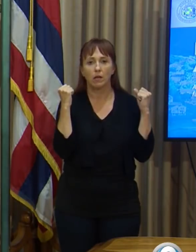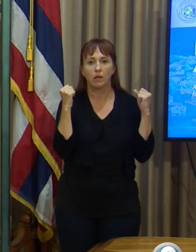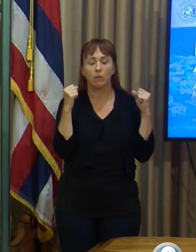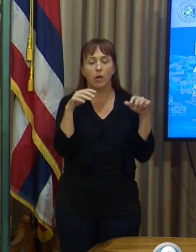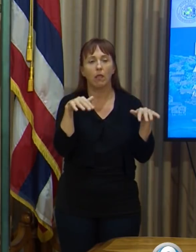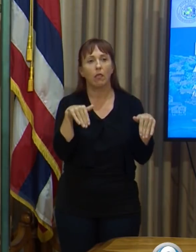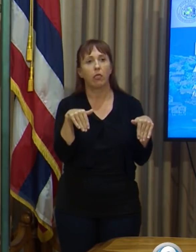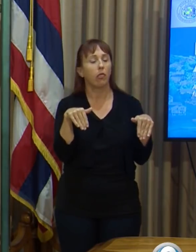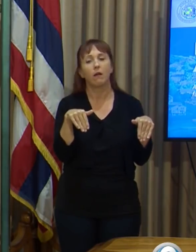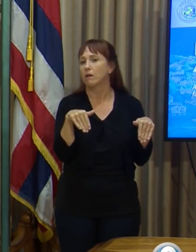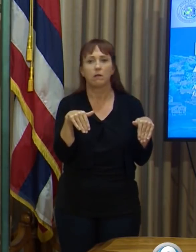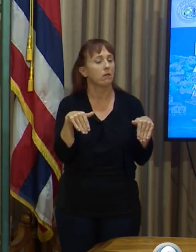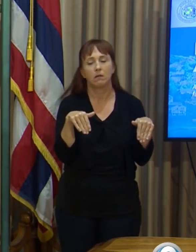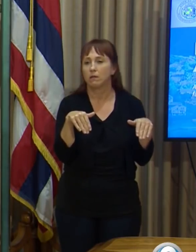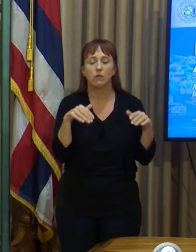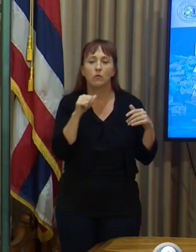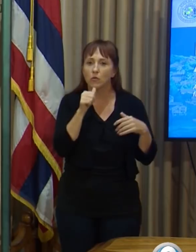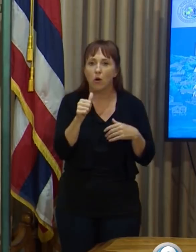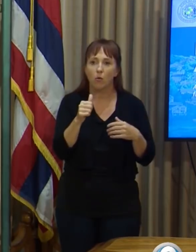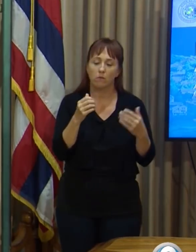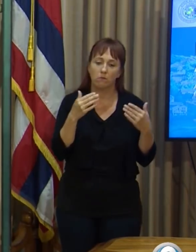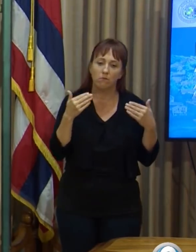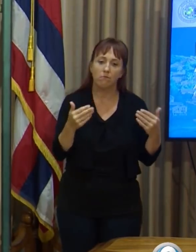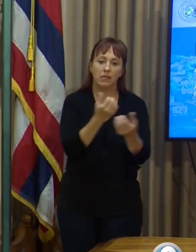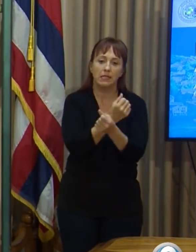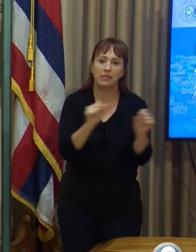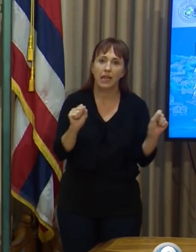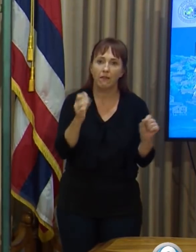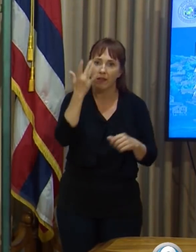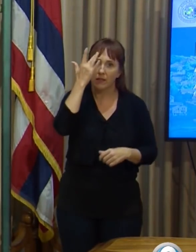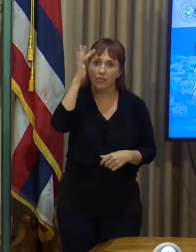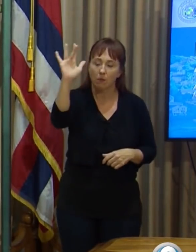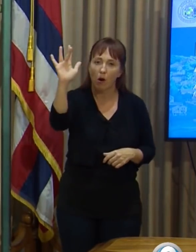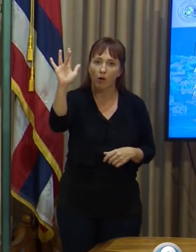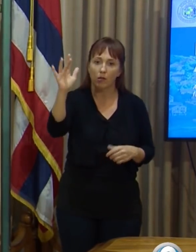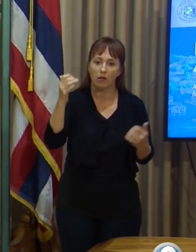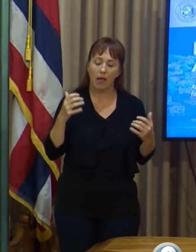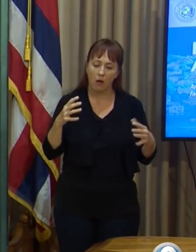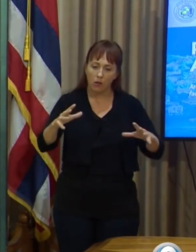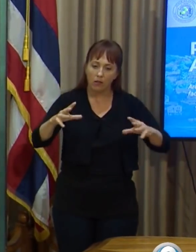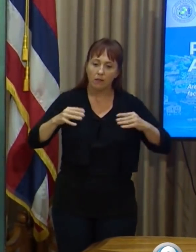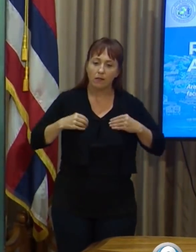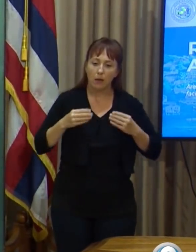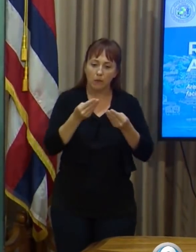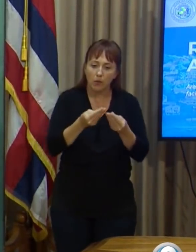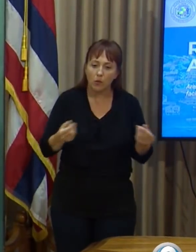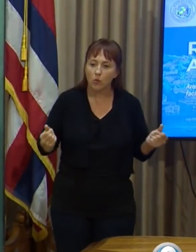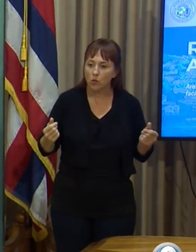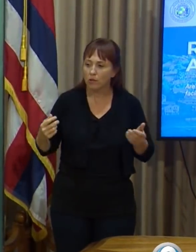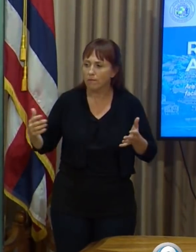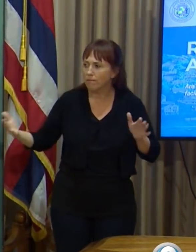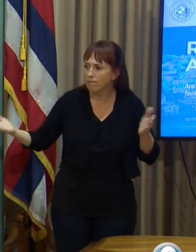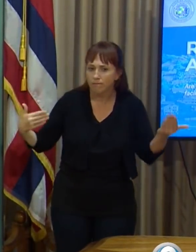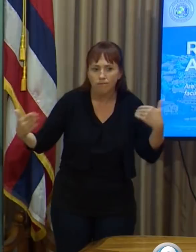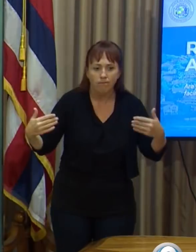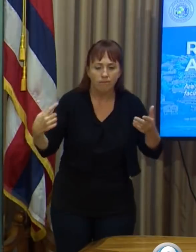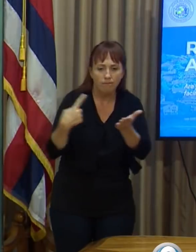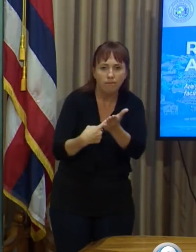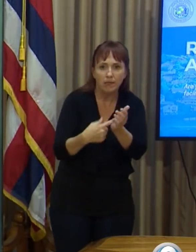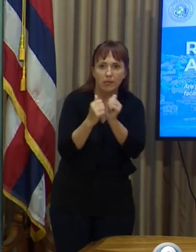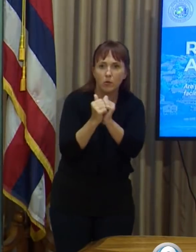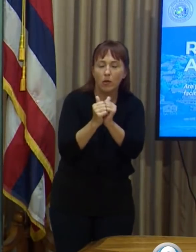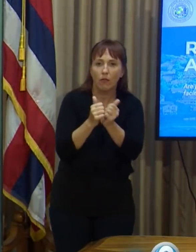zone out. Please stay safe and be smart. This is a moment to embrace solutions, come together, help each other,